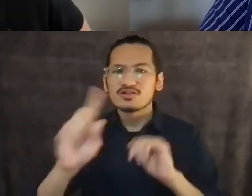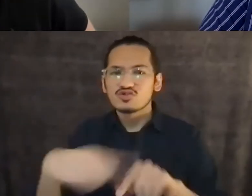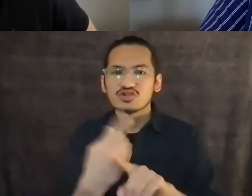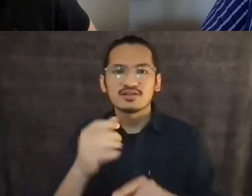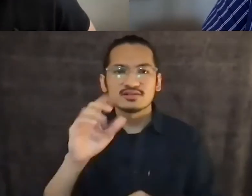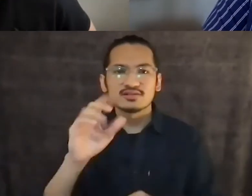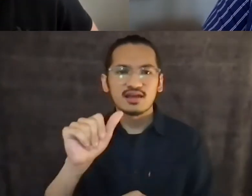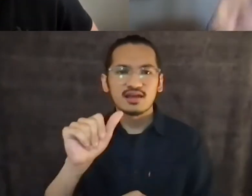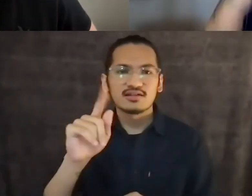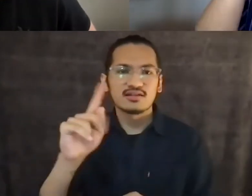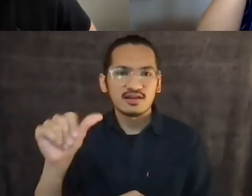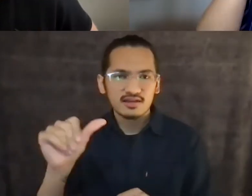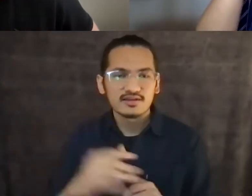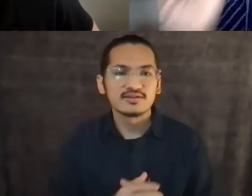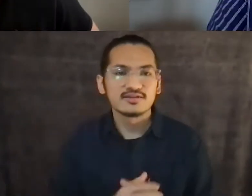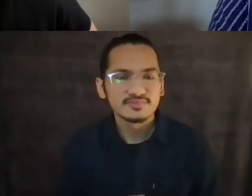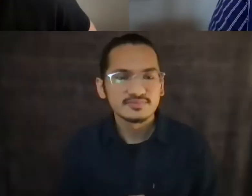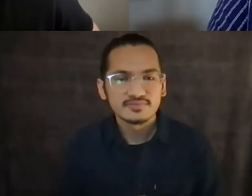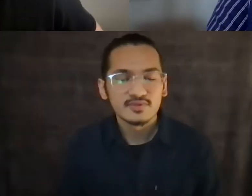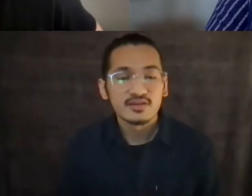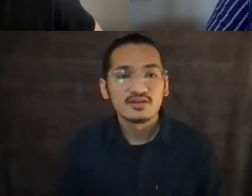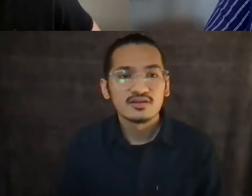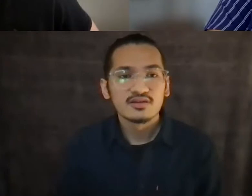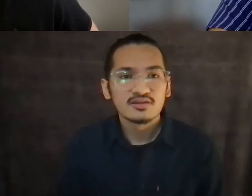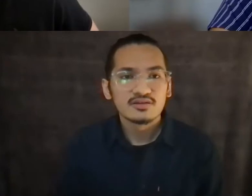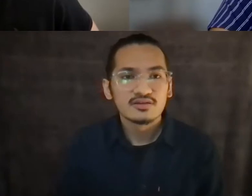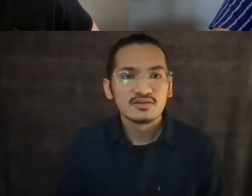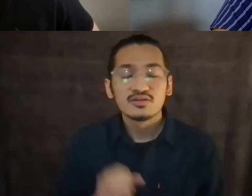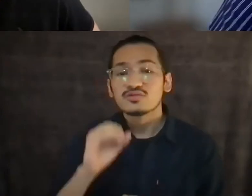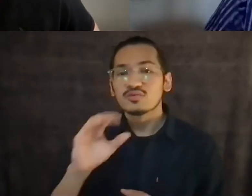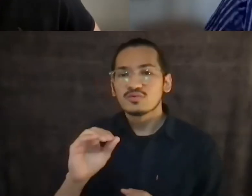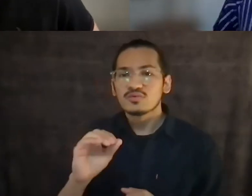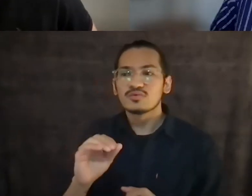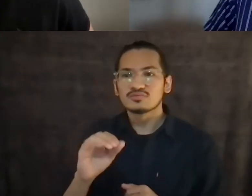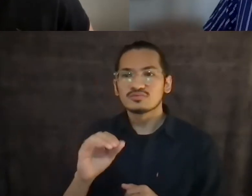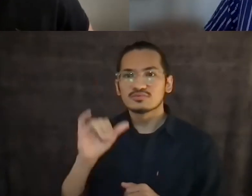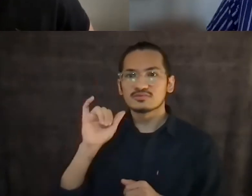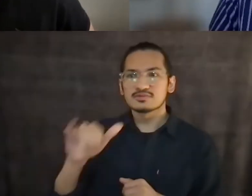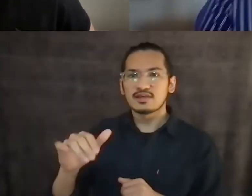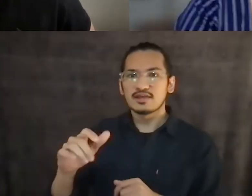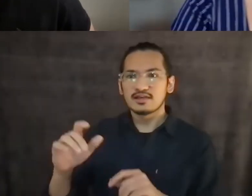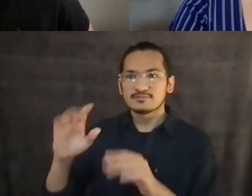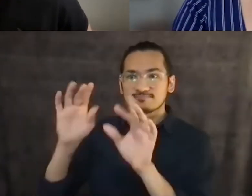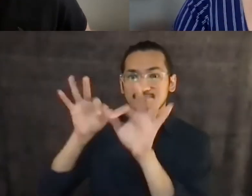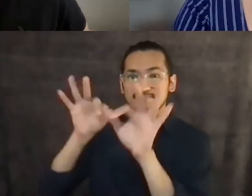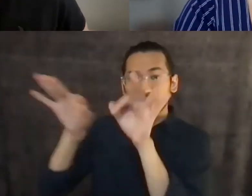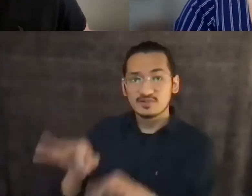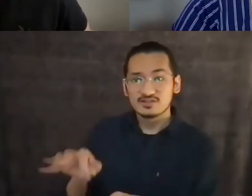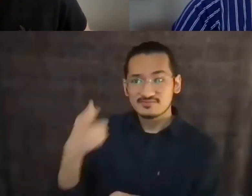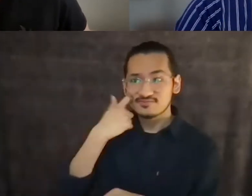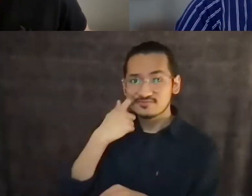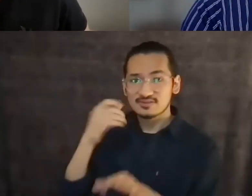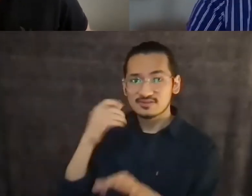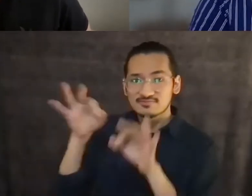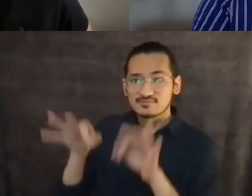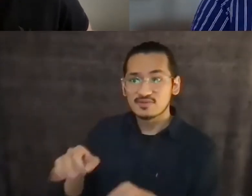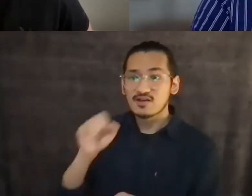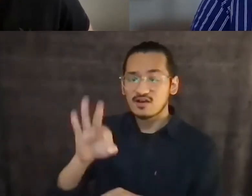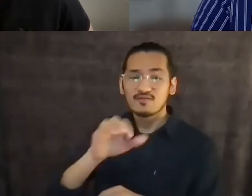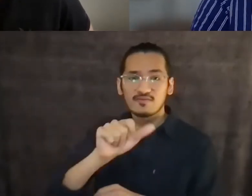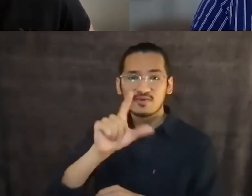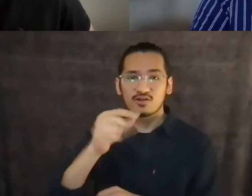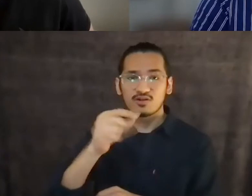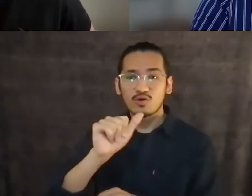for bringing Kumunoi Noe's words into this space. I think that particular definition of Aloha Aina, of it, you know,